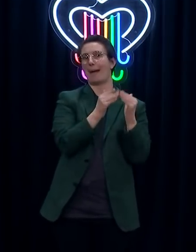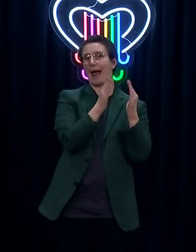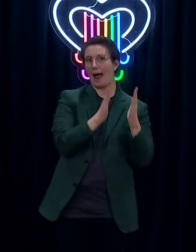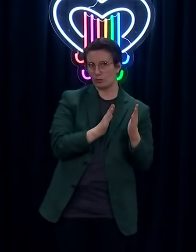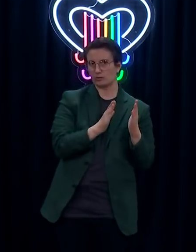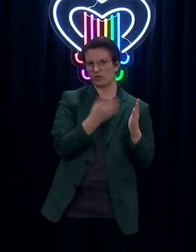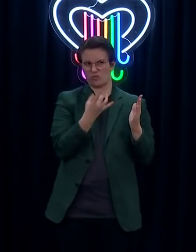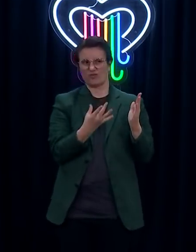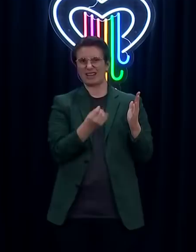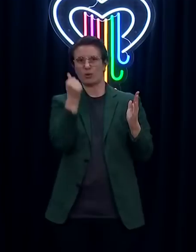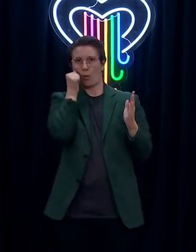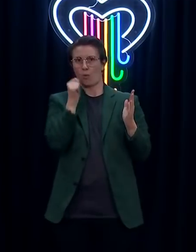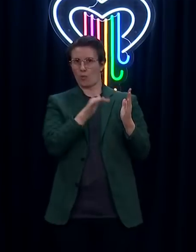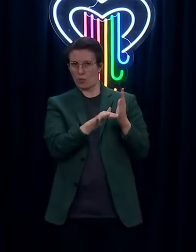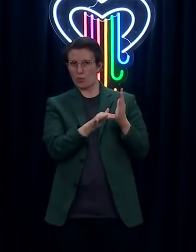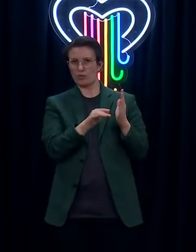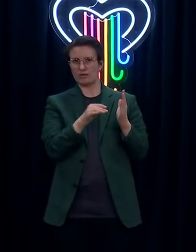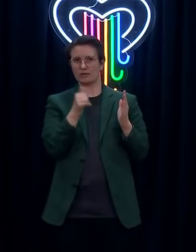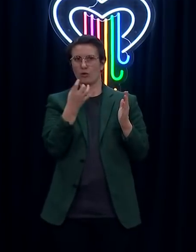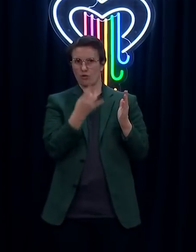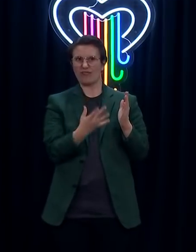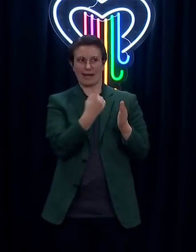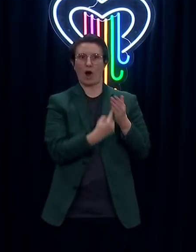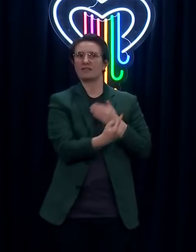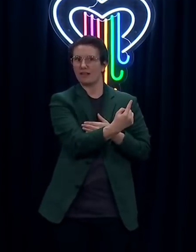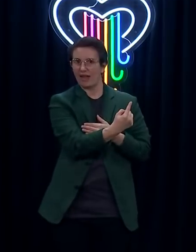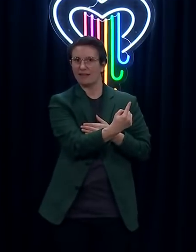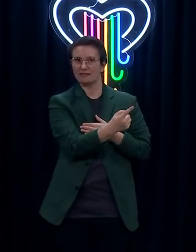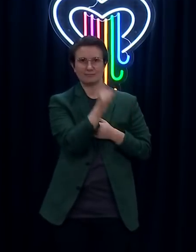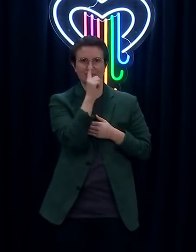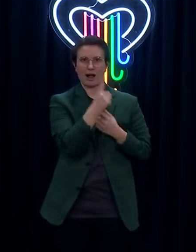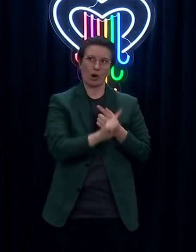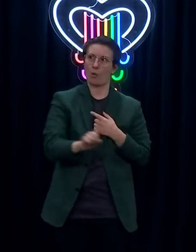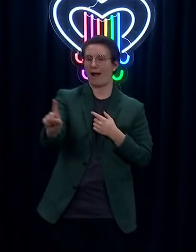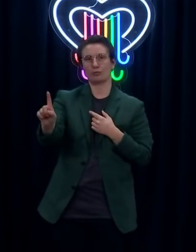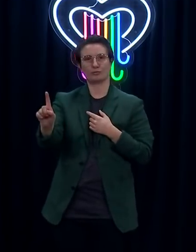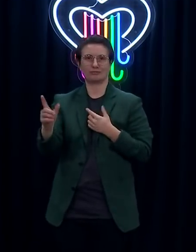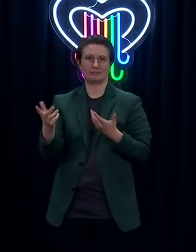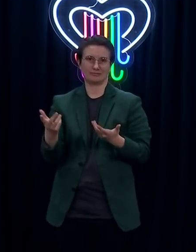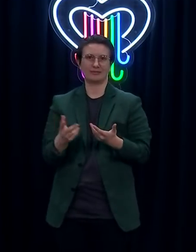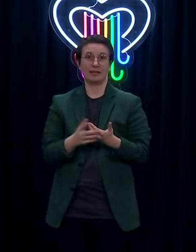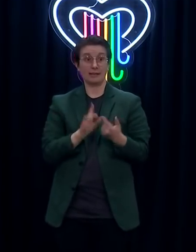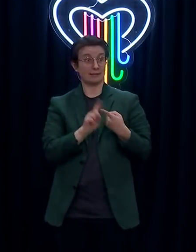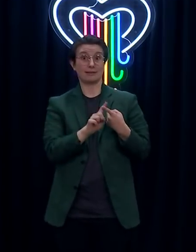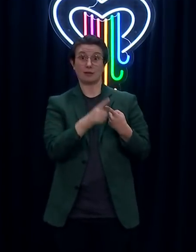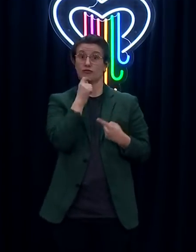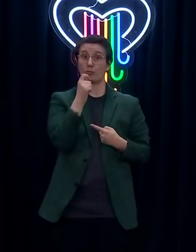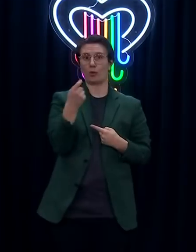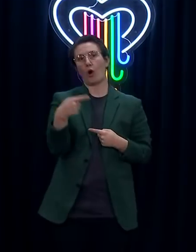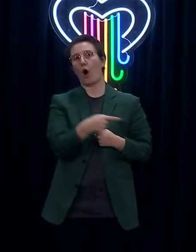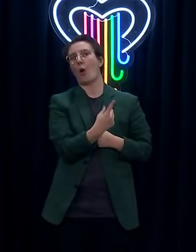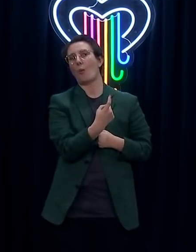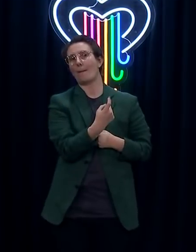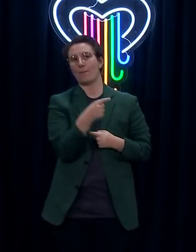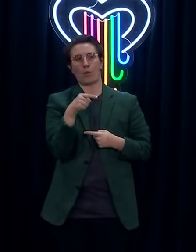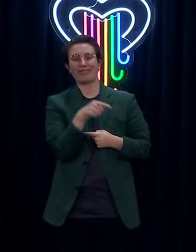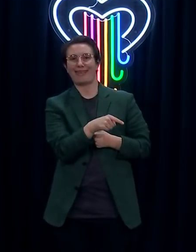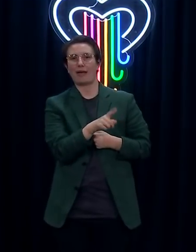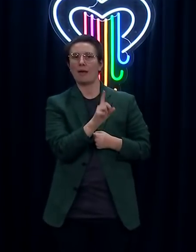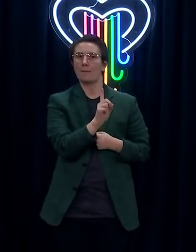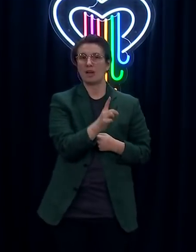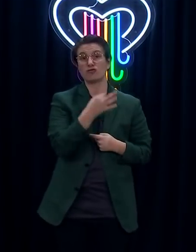that reduces right down the ability for them to be infectious in the community. They'll still be reported as cases, but the risk, obviously,